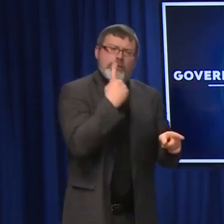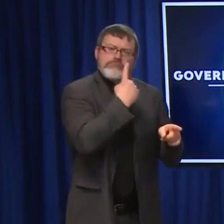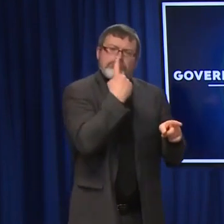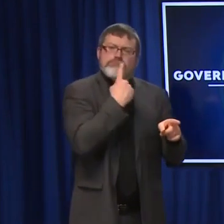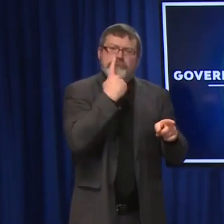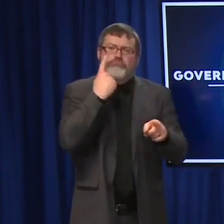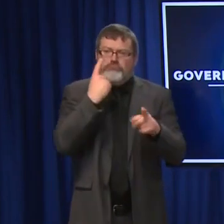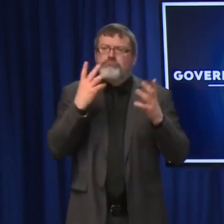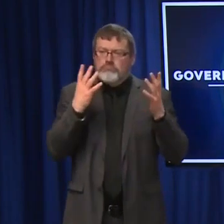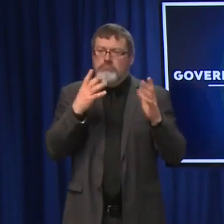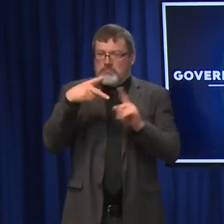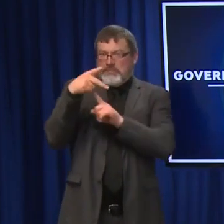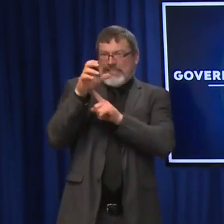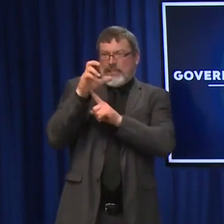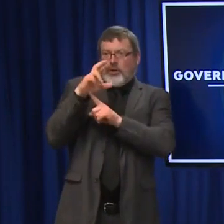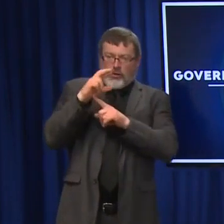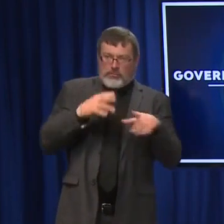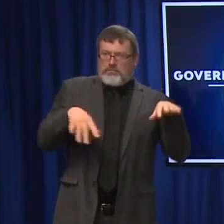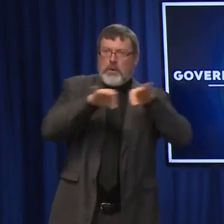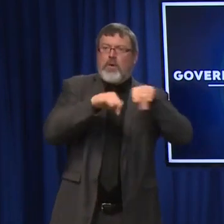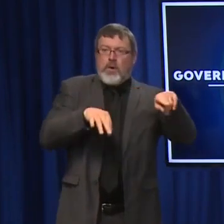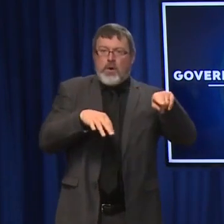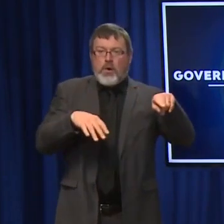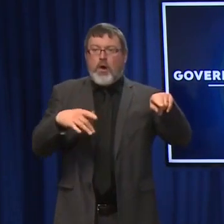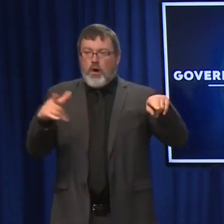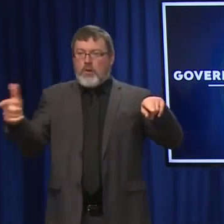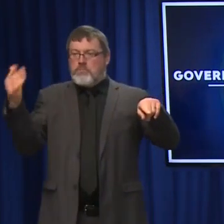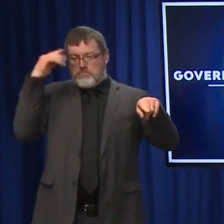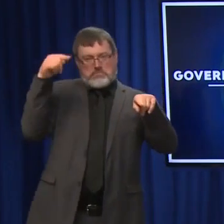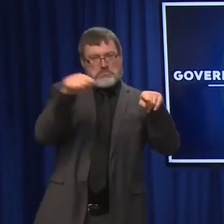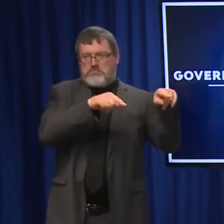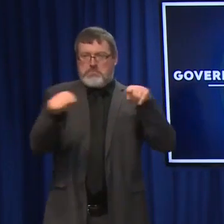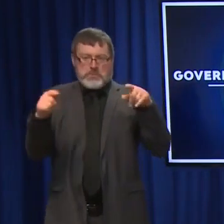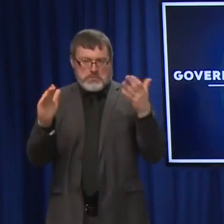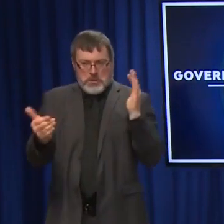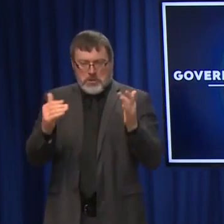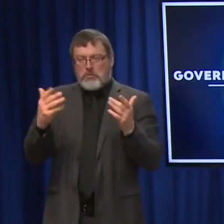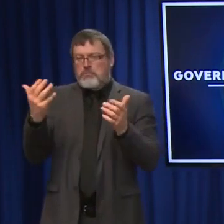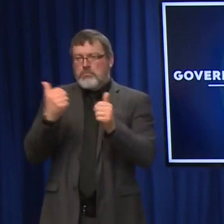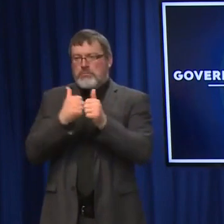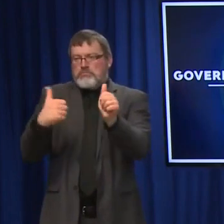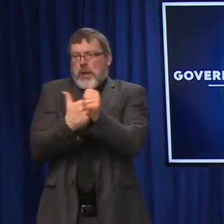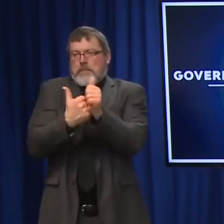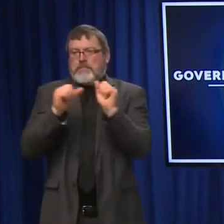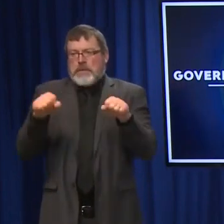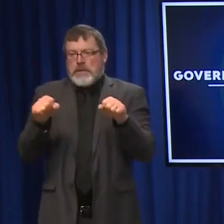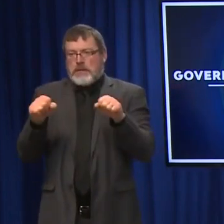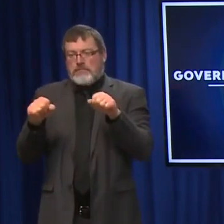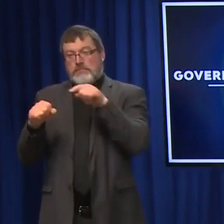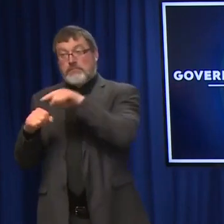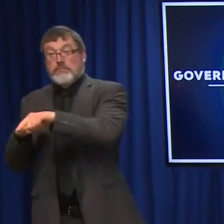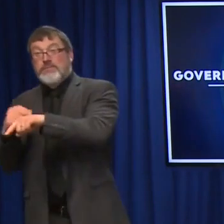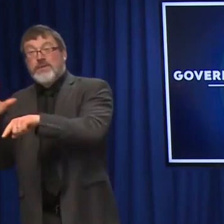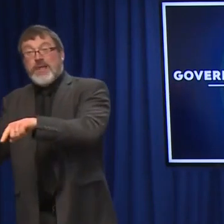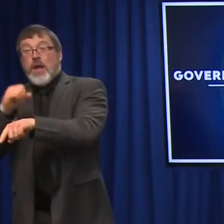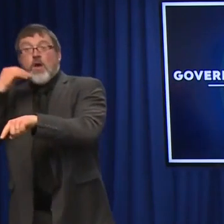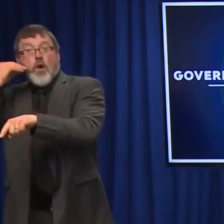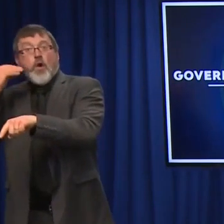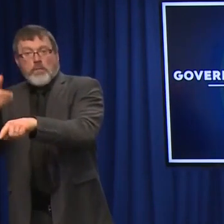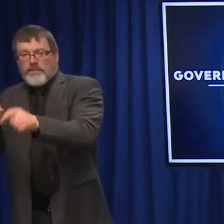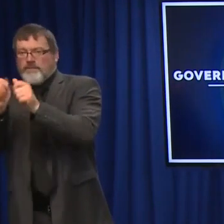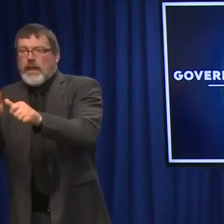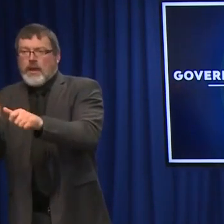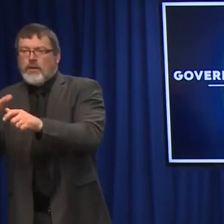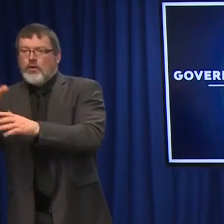really moved, I don't believe. It's always been about there when we're talking about those Binax tests or some of those rapid tests that we deploy. Is that